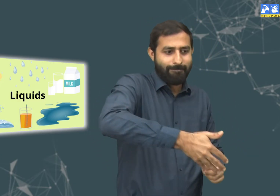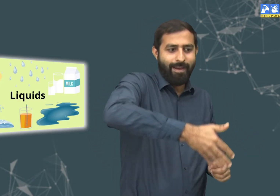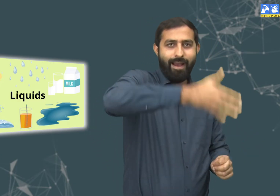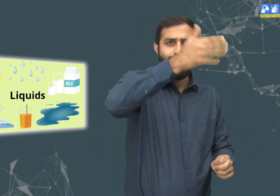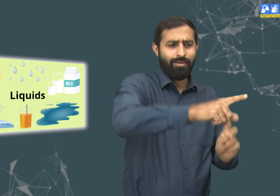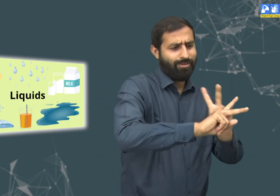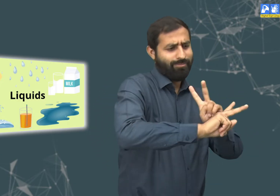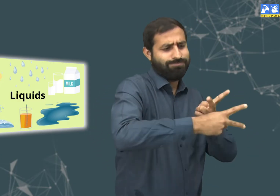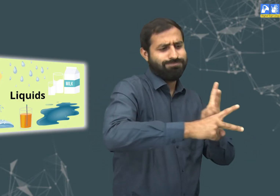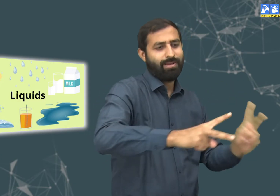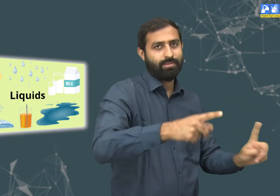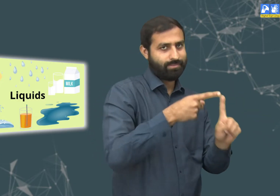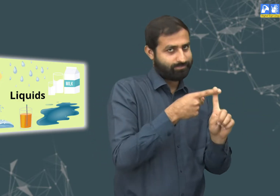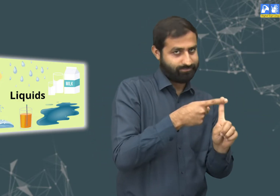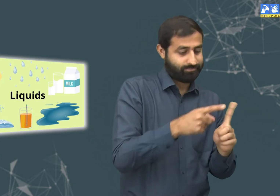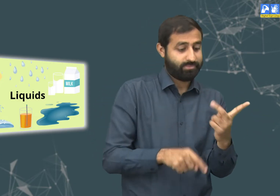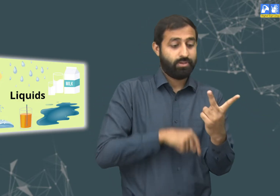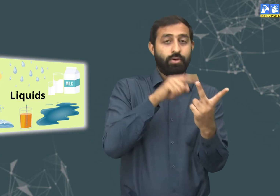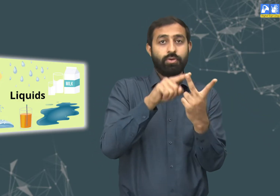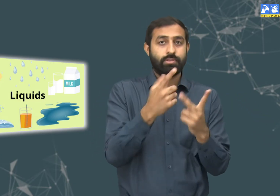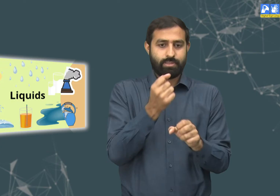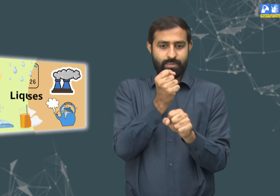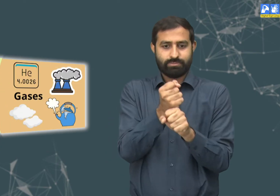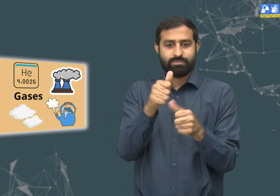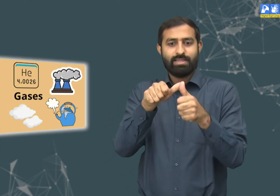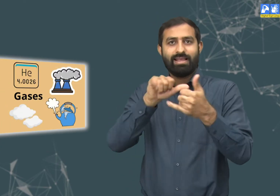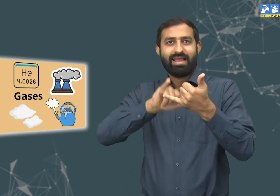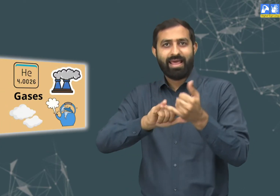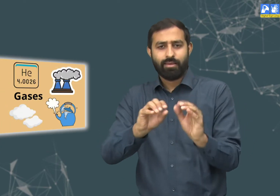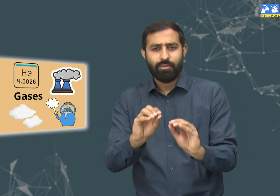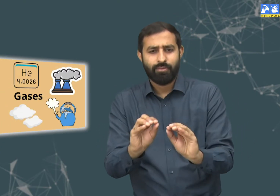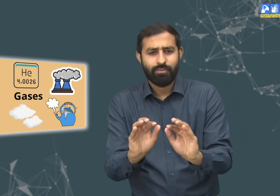as milk, water etc. or in a gaseous form.